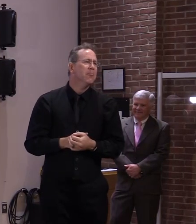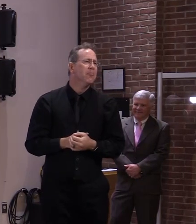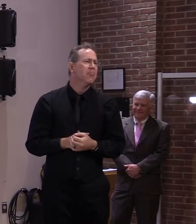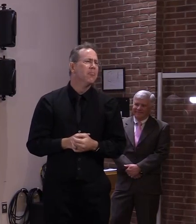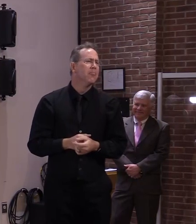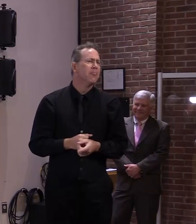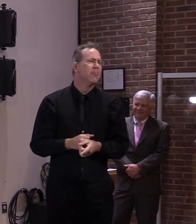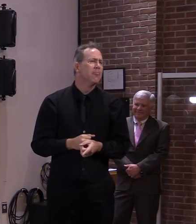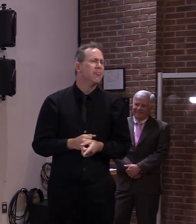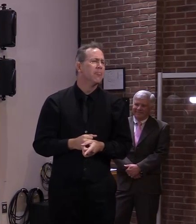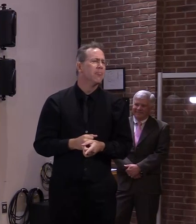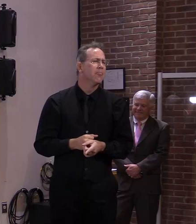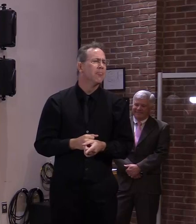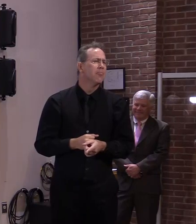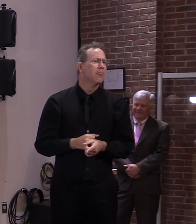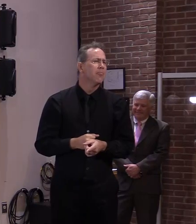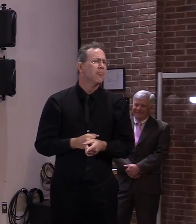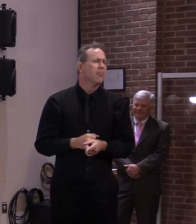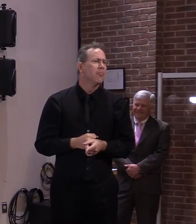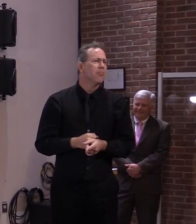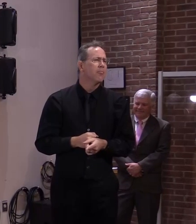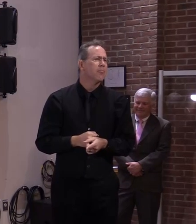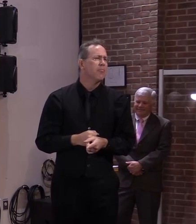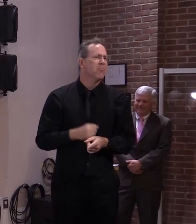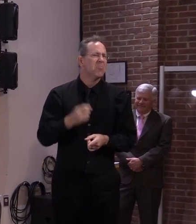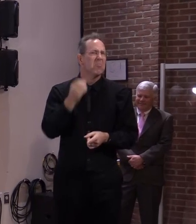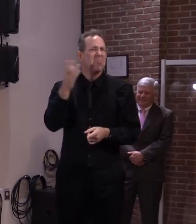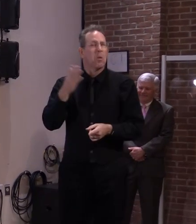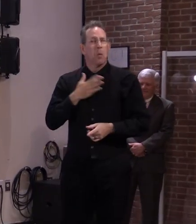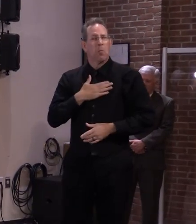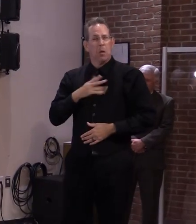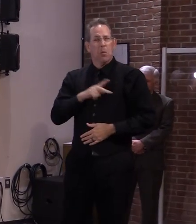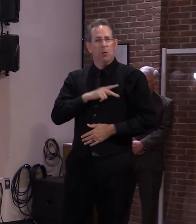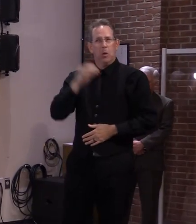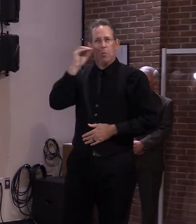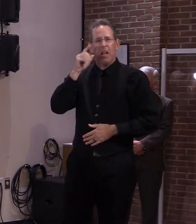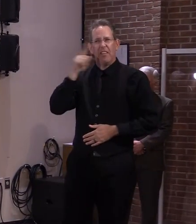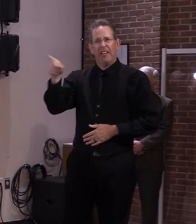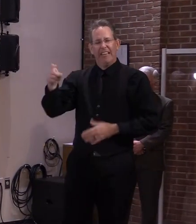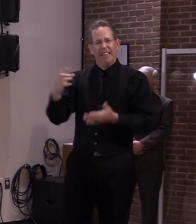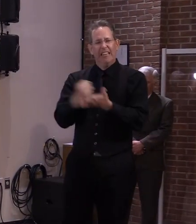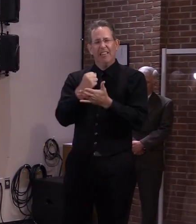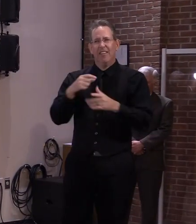or at least entitled. Anyway, thank you. Those are my questions. Well, thank you.